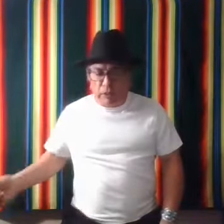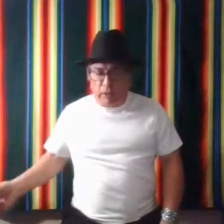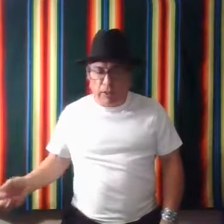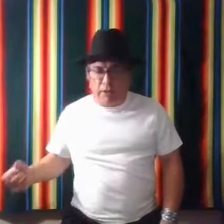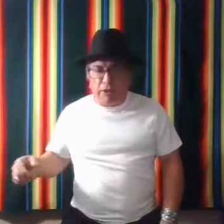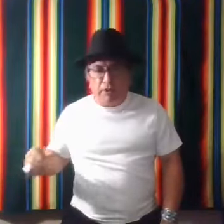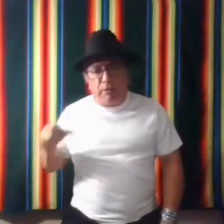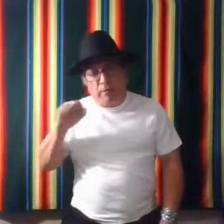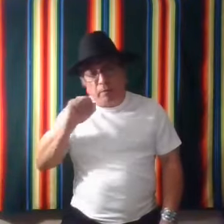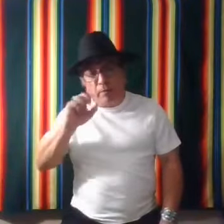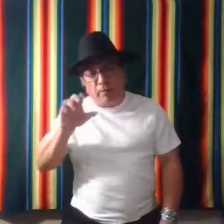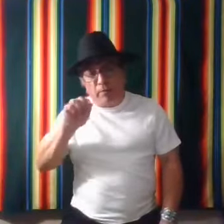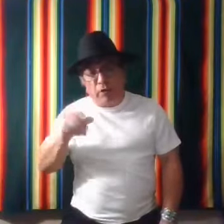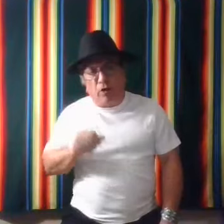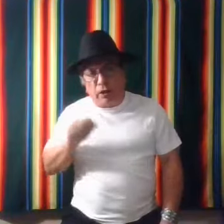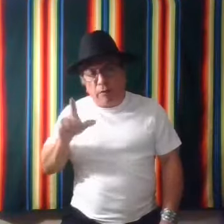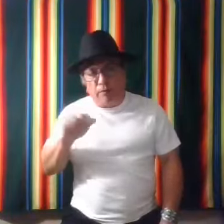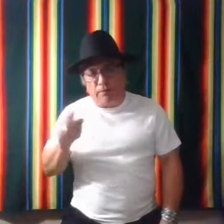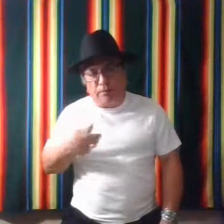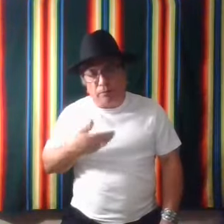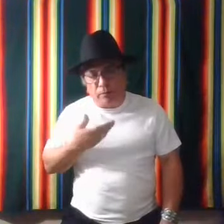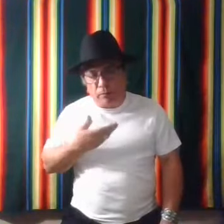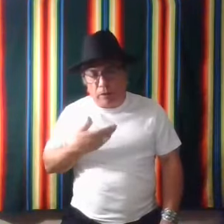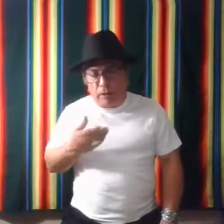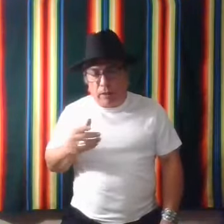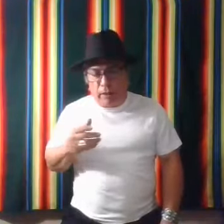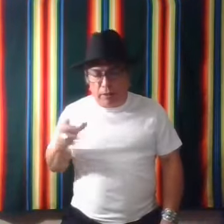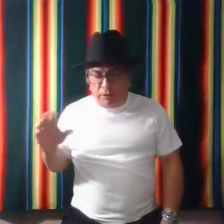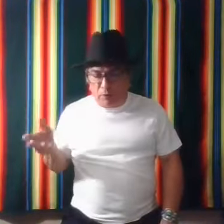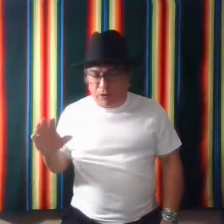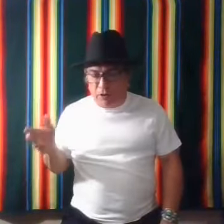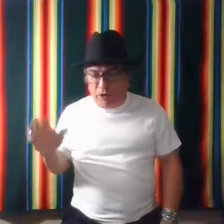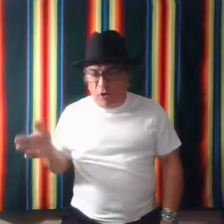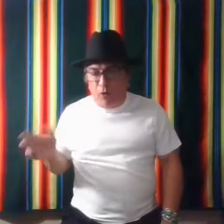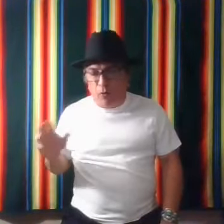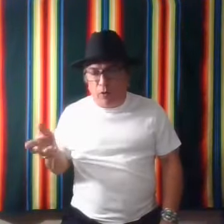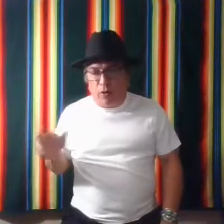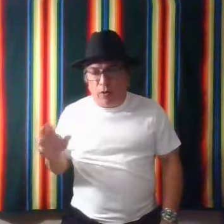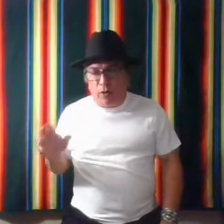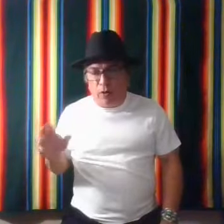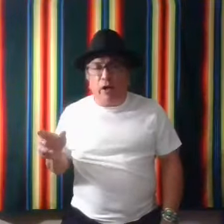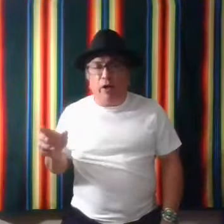and she's talking and she wants to know where